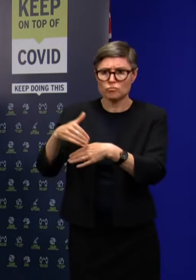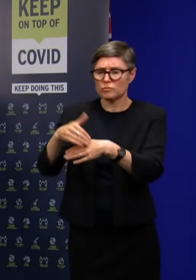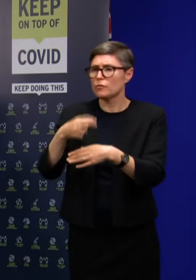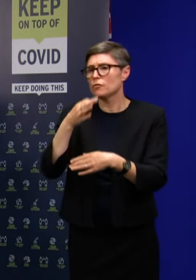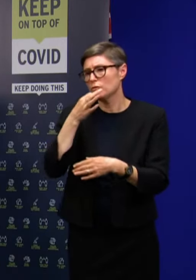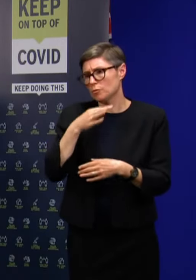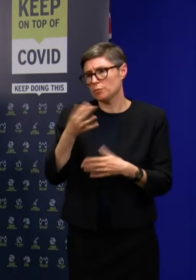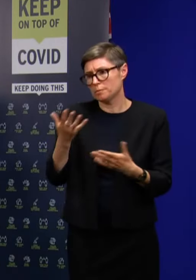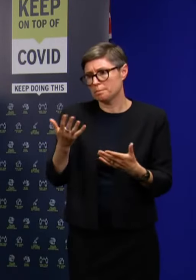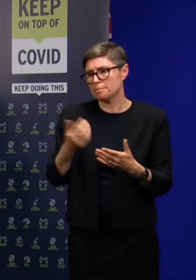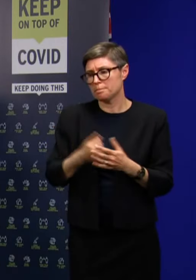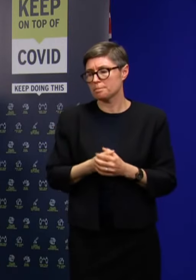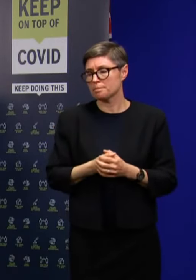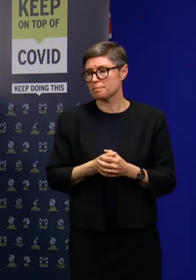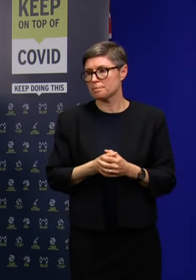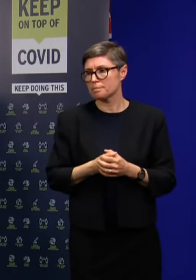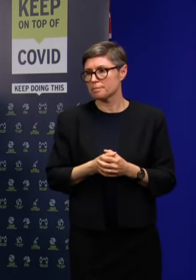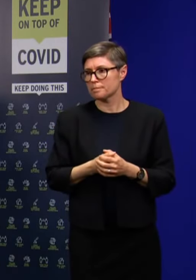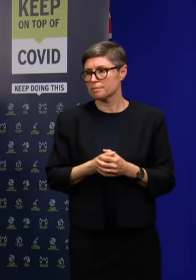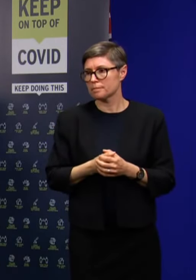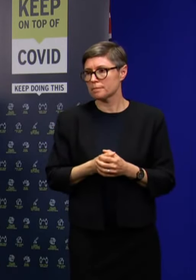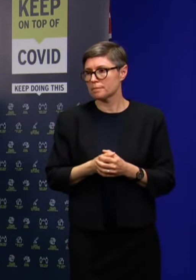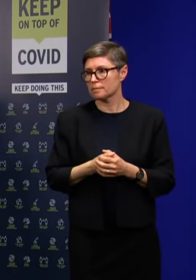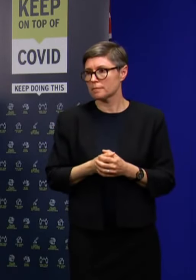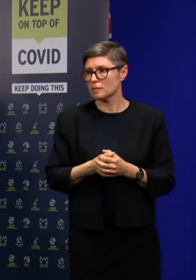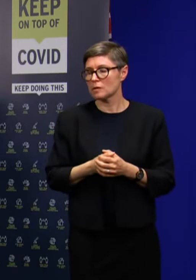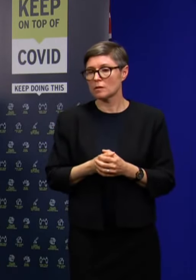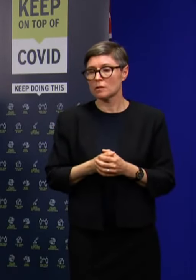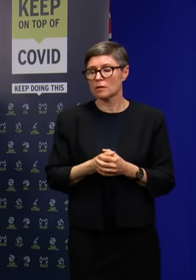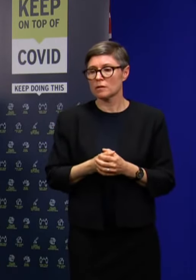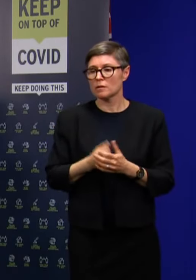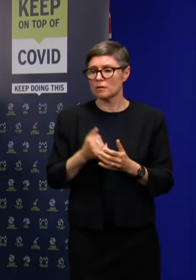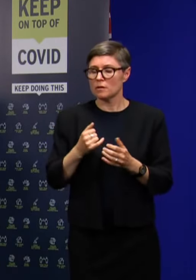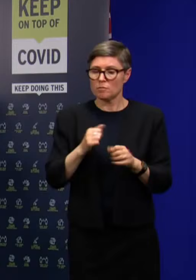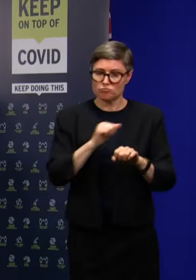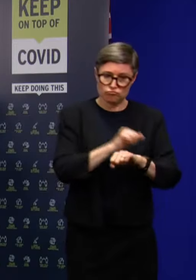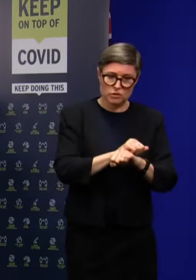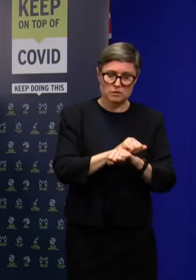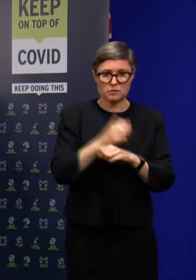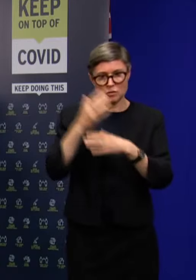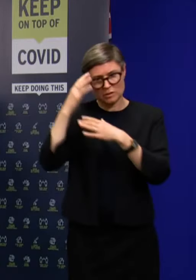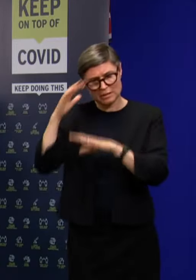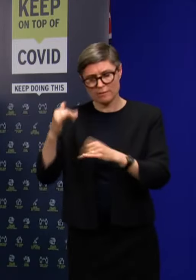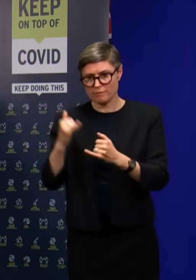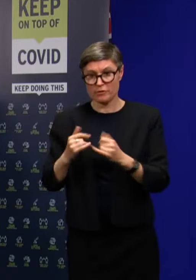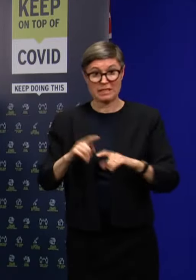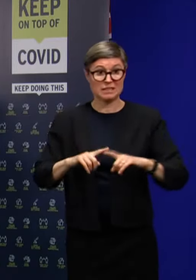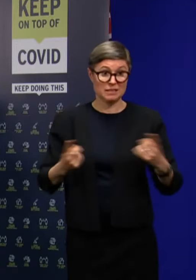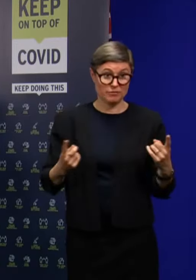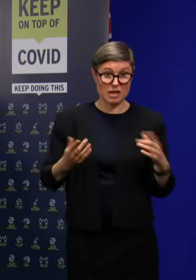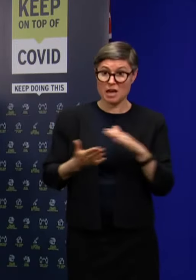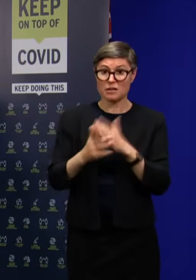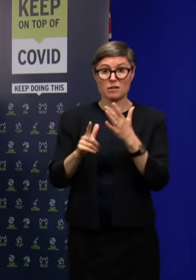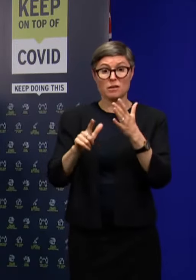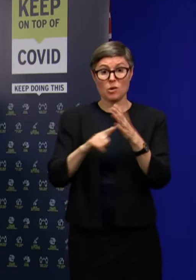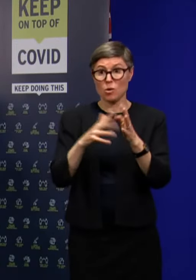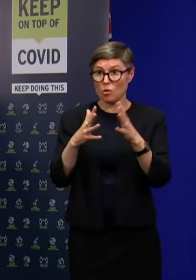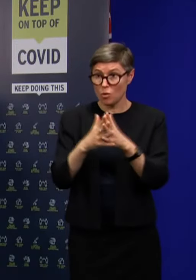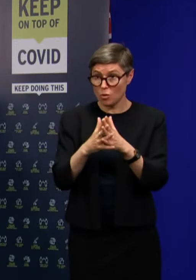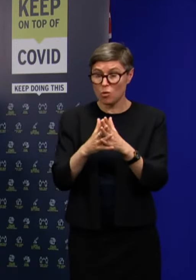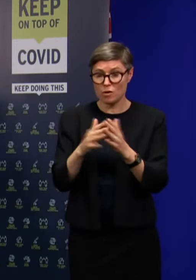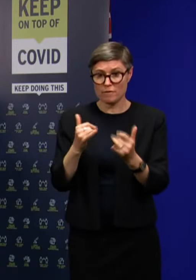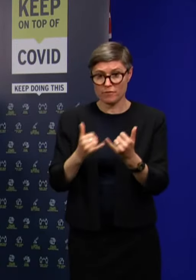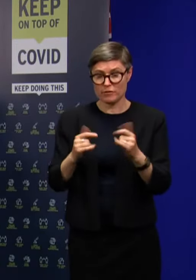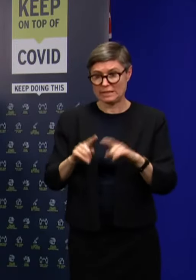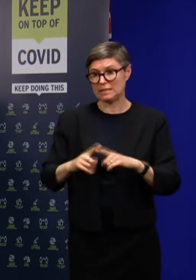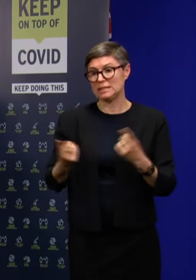we've had to follow up from hotel quarantine. And it is a vast difference and legally it is a vast difference in terms of